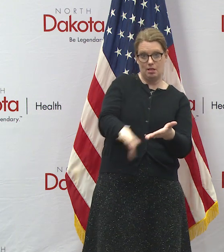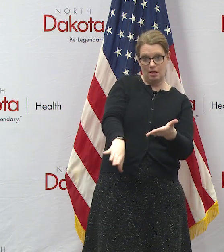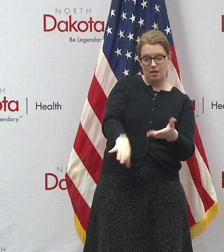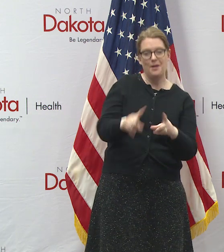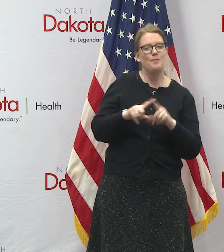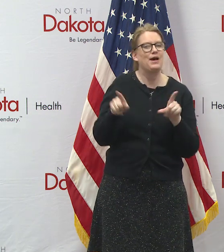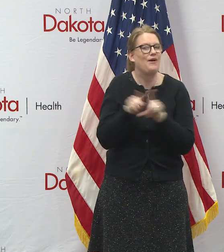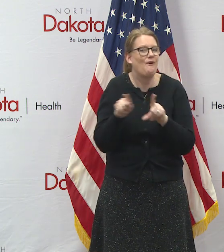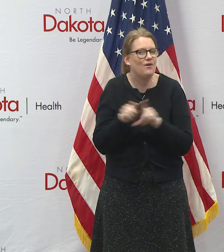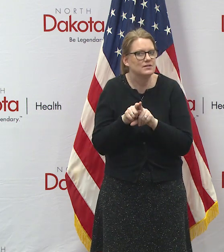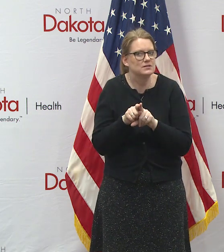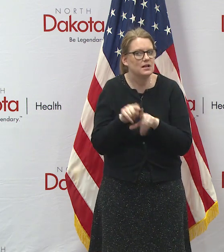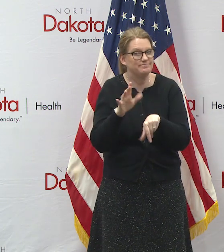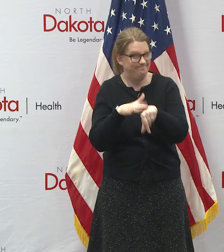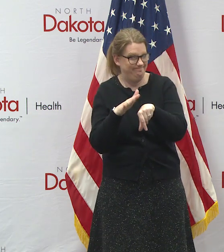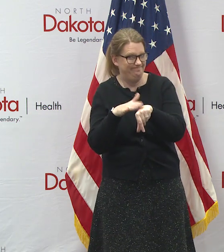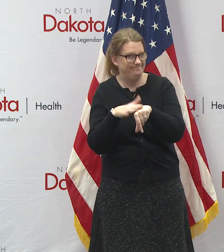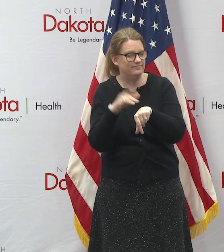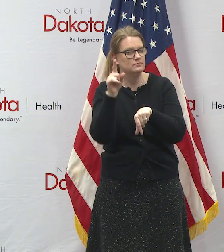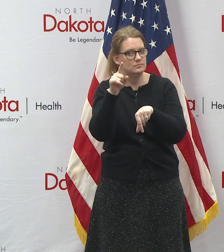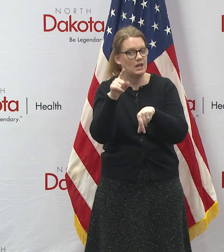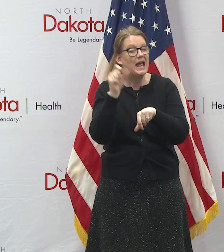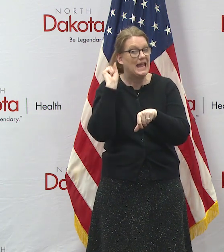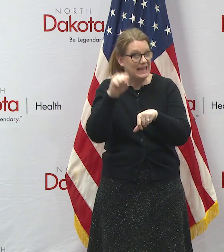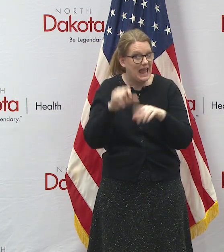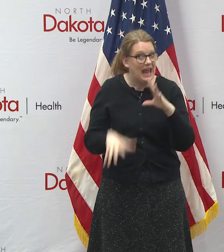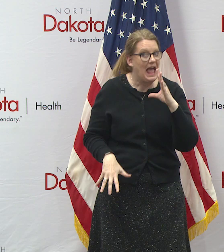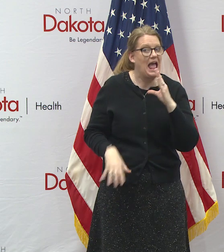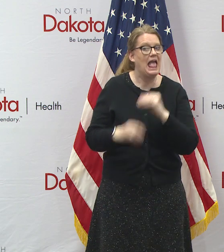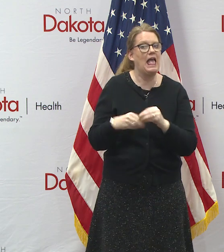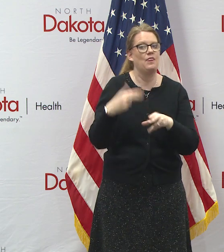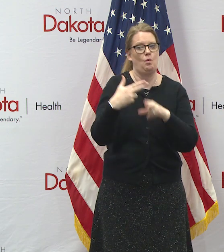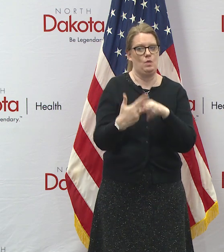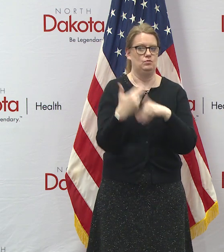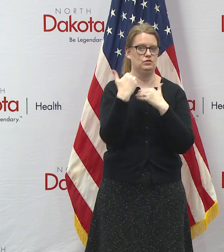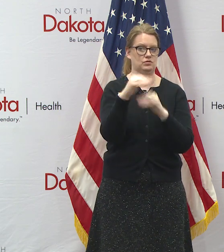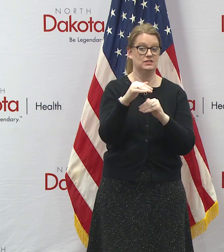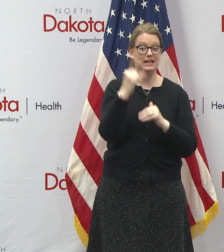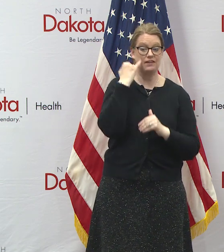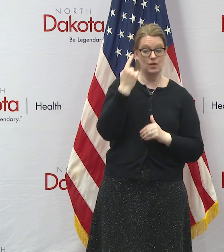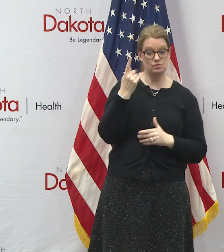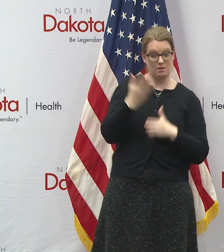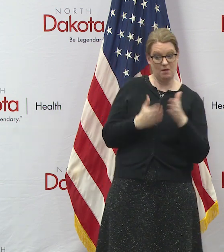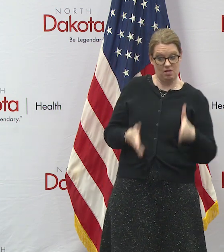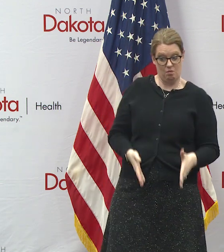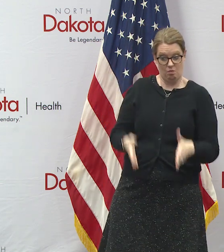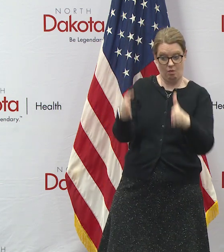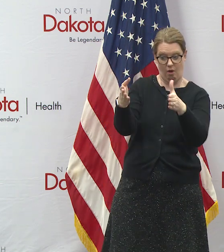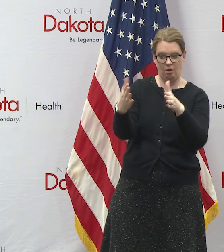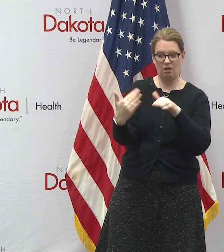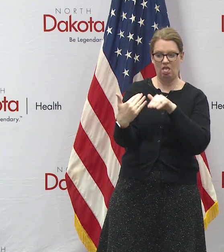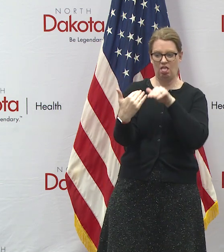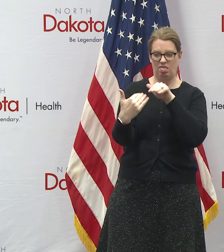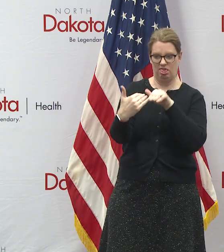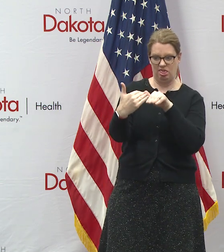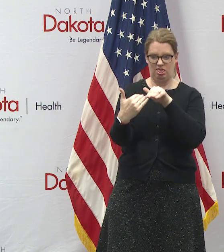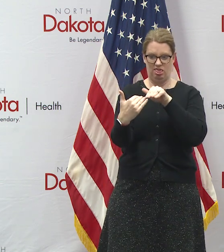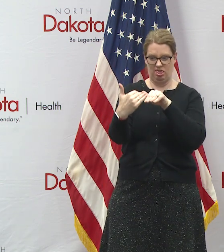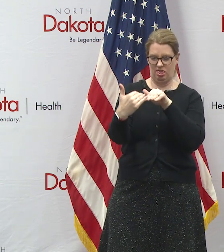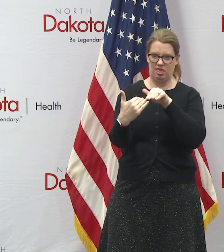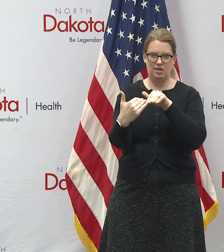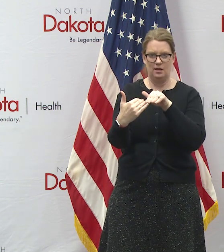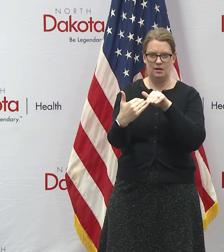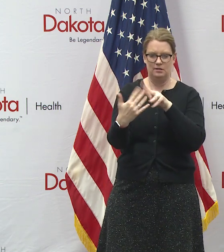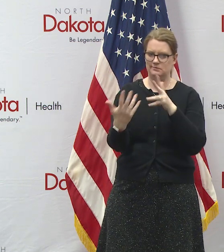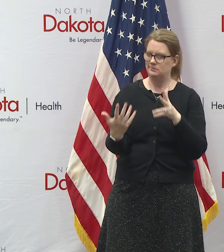executive order he can put those weight restrictions back on if we see there's a section of road because we we don't want to be uh overly